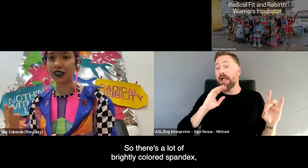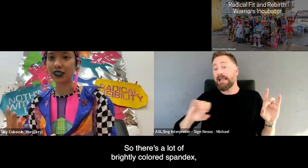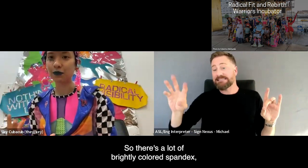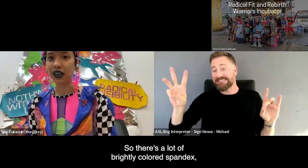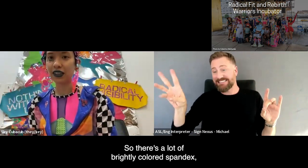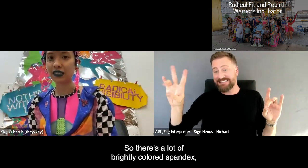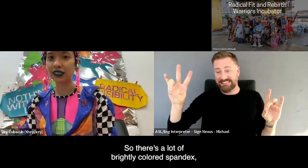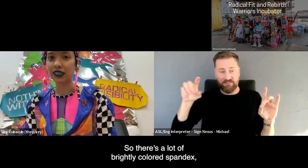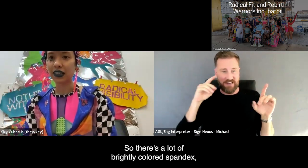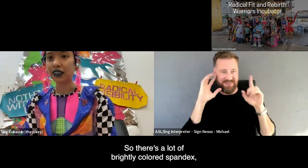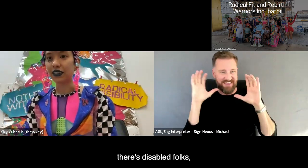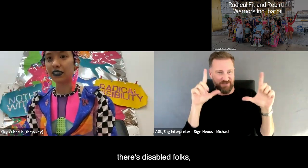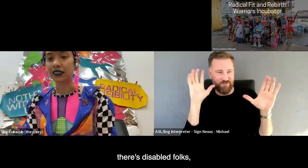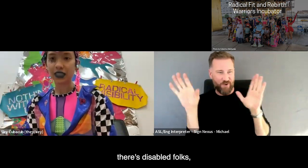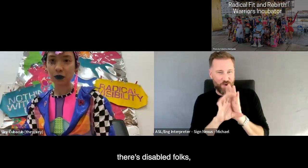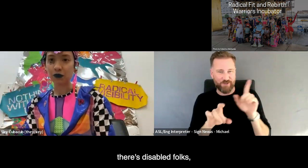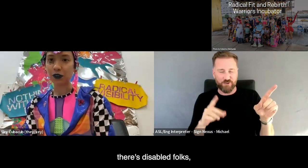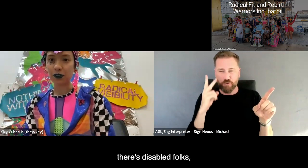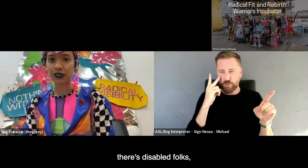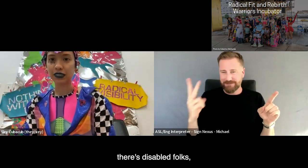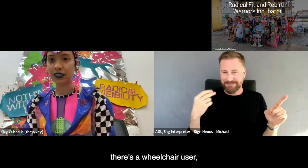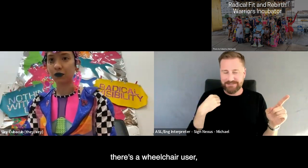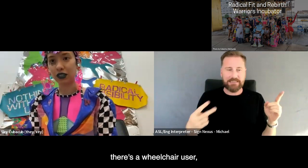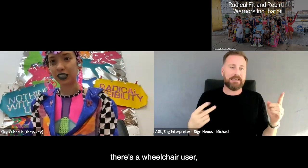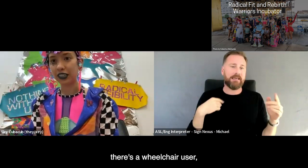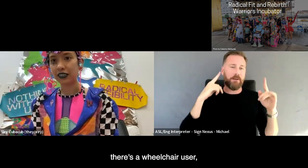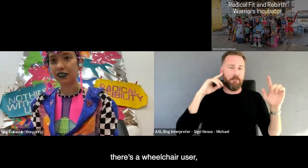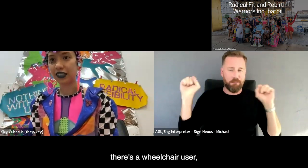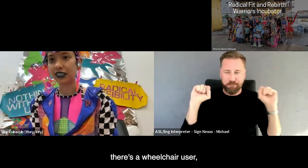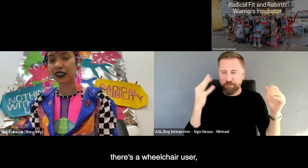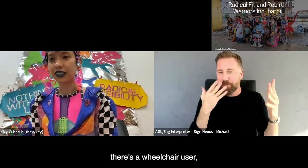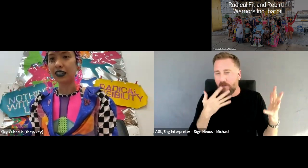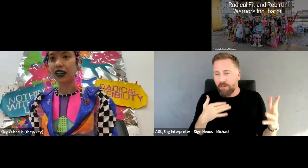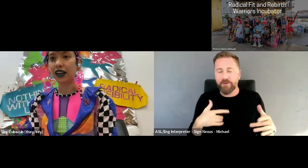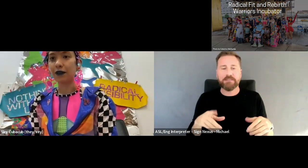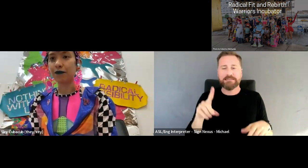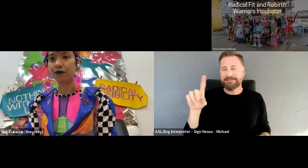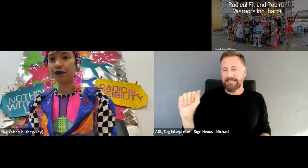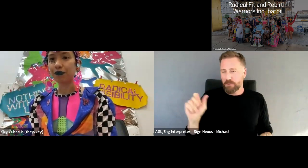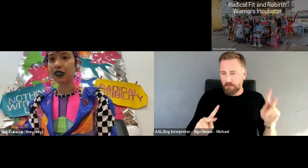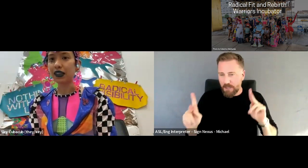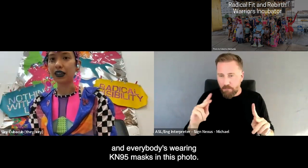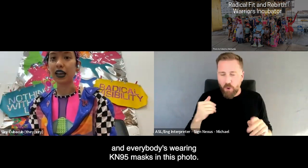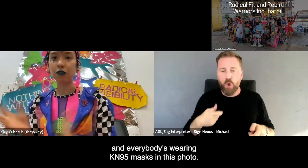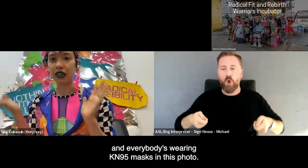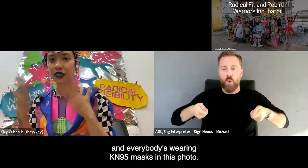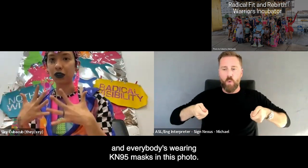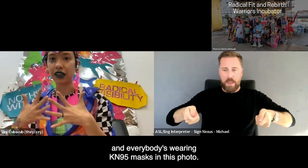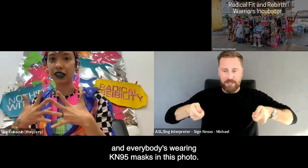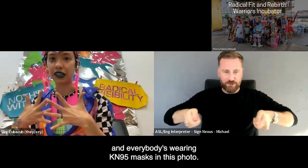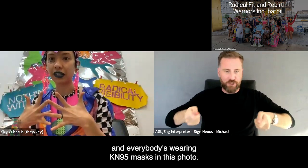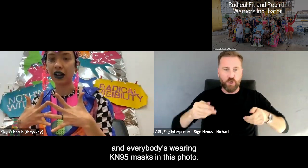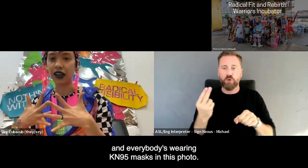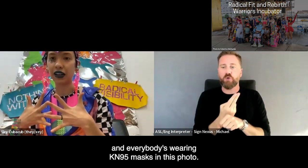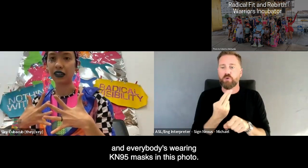brightly colored spandex, there's disabled folks, there's a wheelchair user, and everybody's